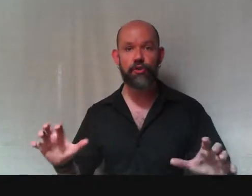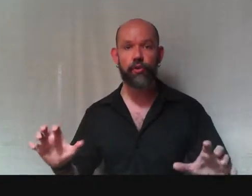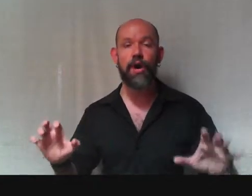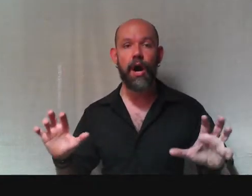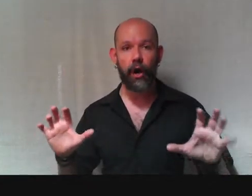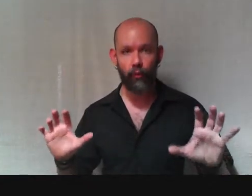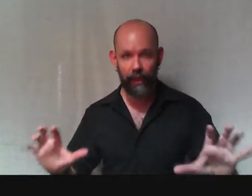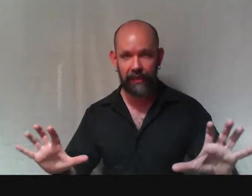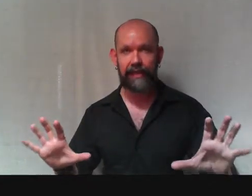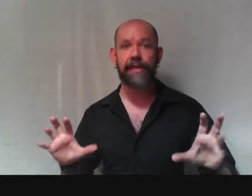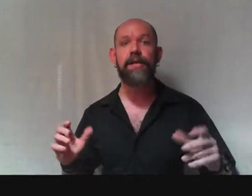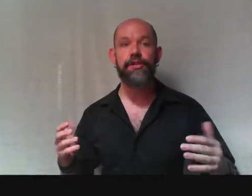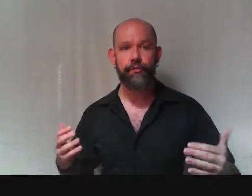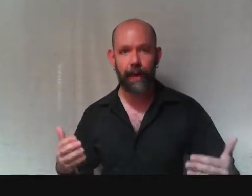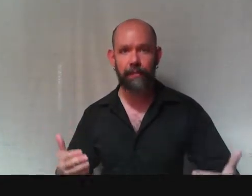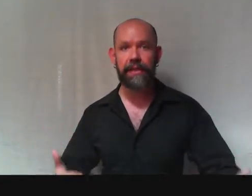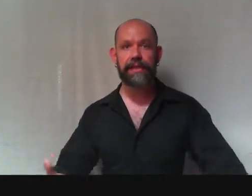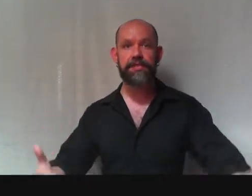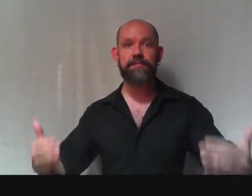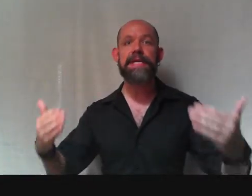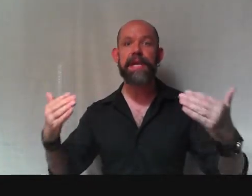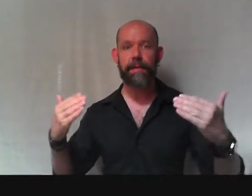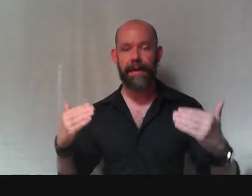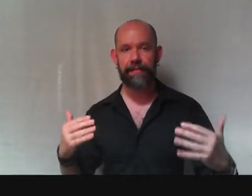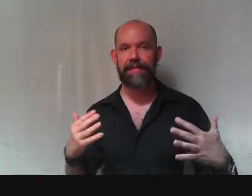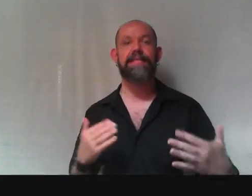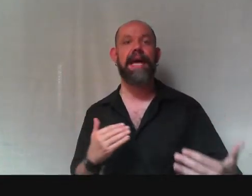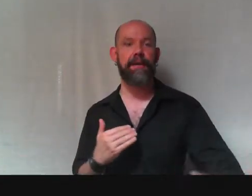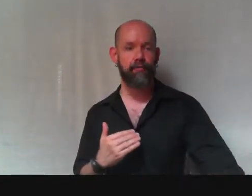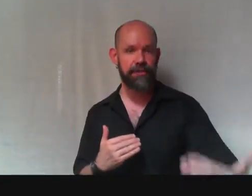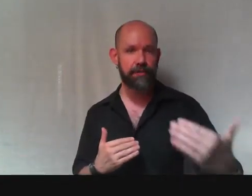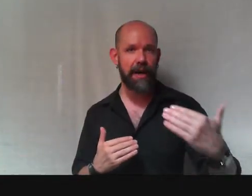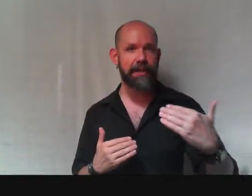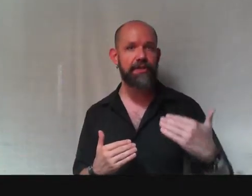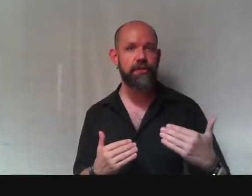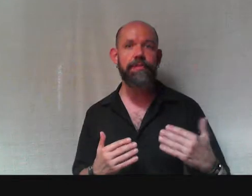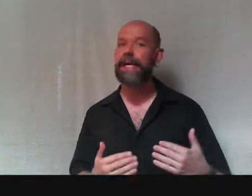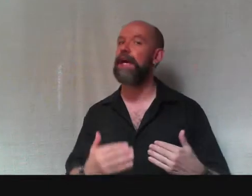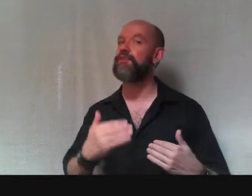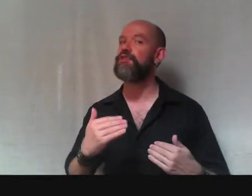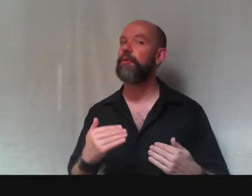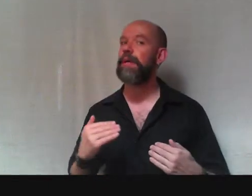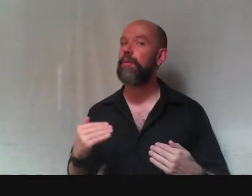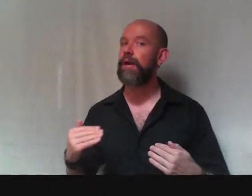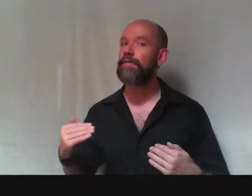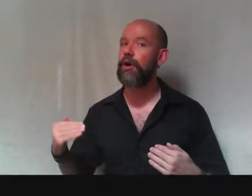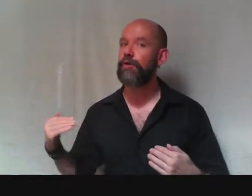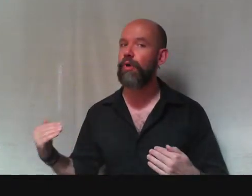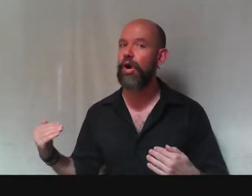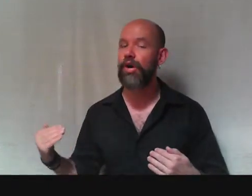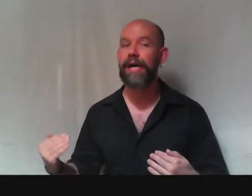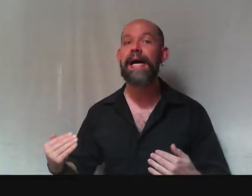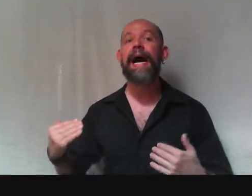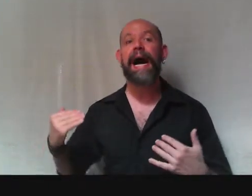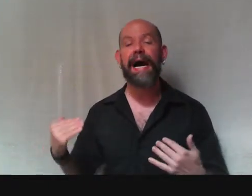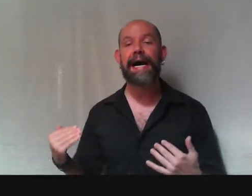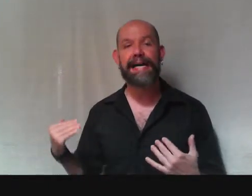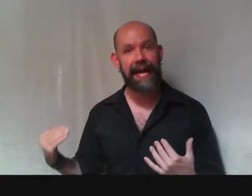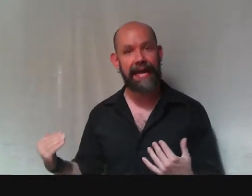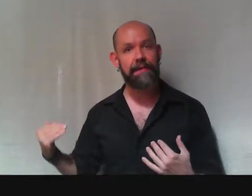are willing to publicly speak about this, and respond to me, and show me where I've gone wrong, I can't